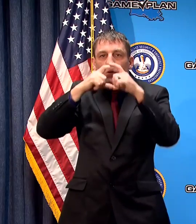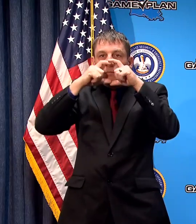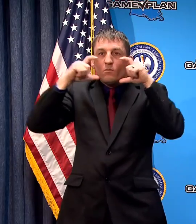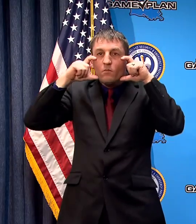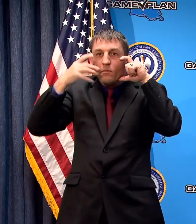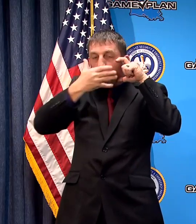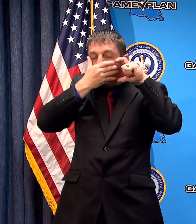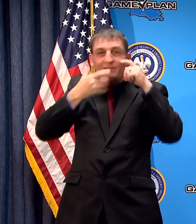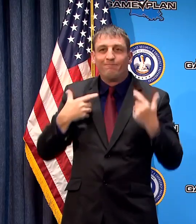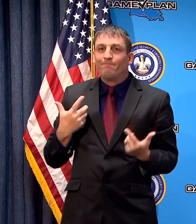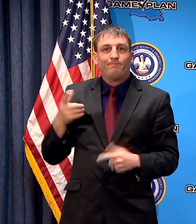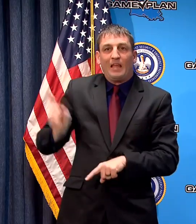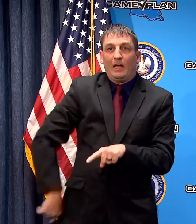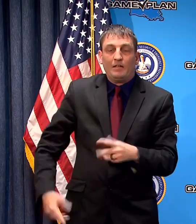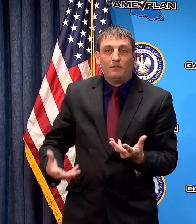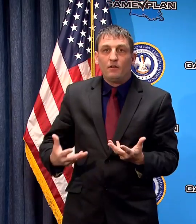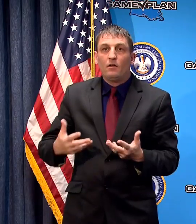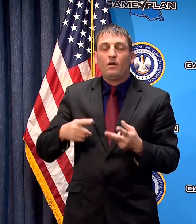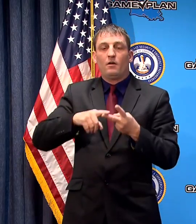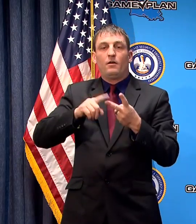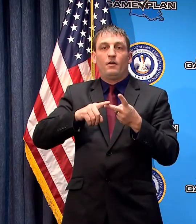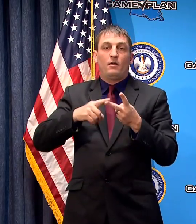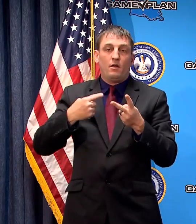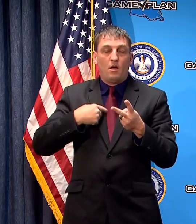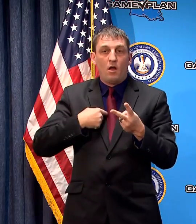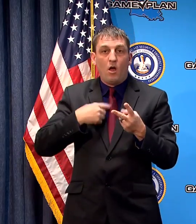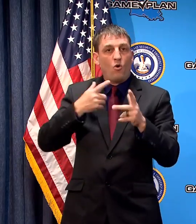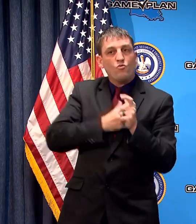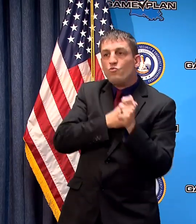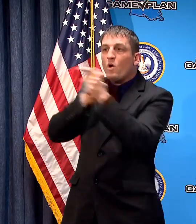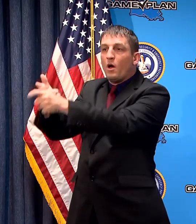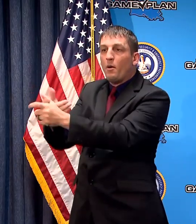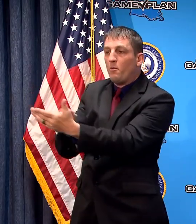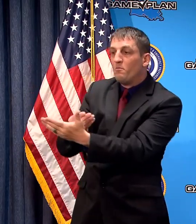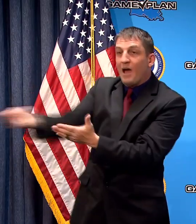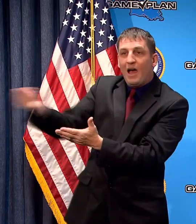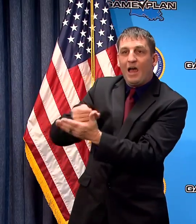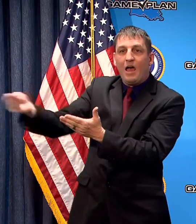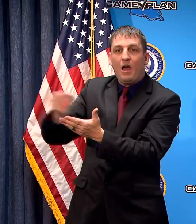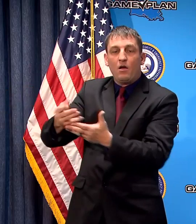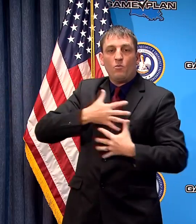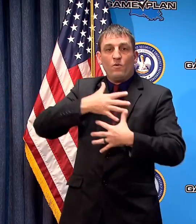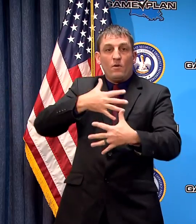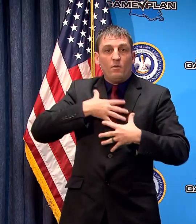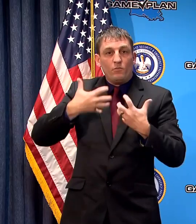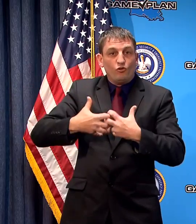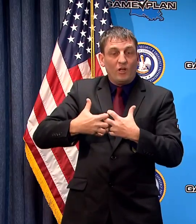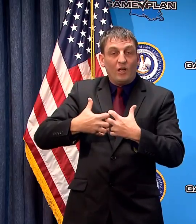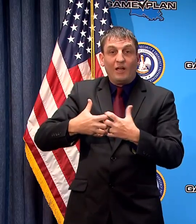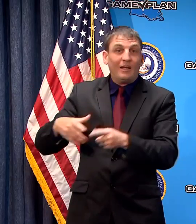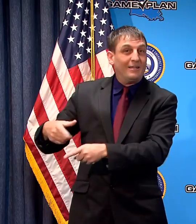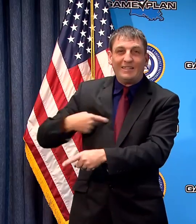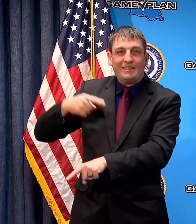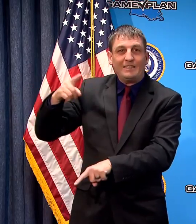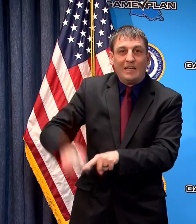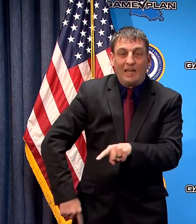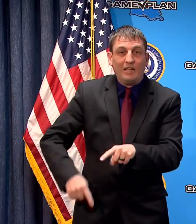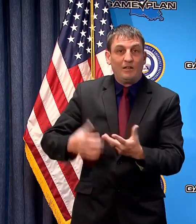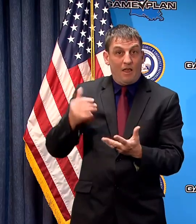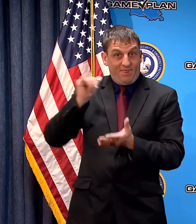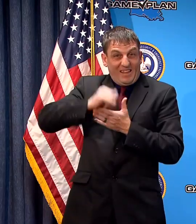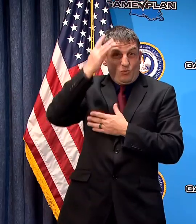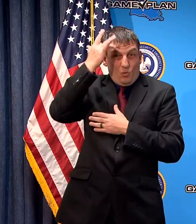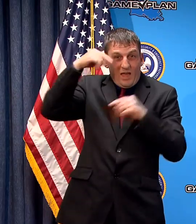I can't all of a sudden go out there and buy 5,000 ventilators that's what makes this one very,